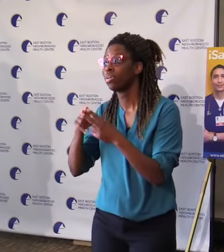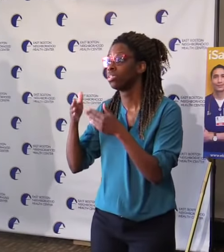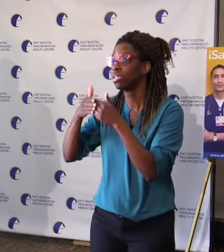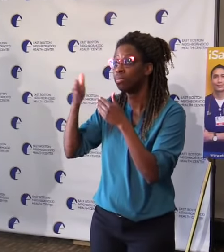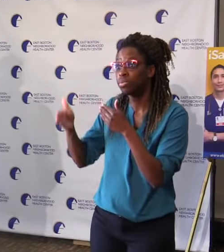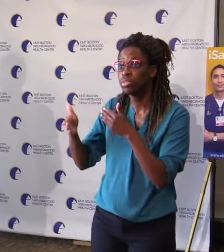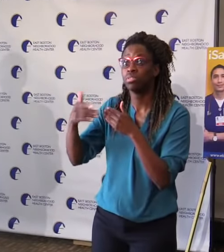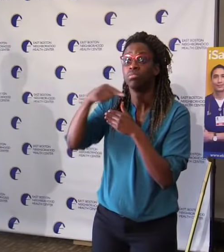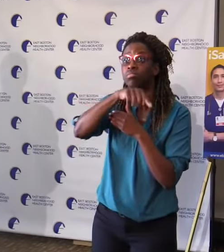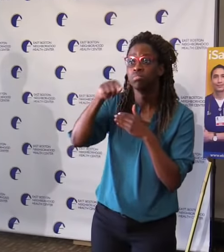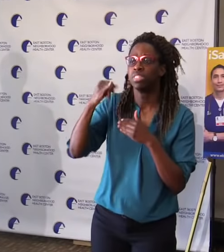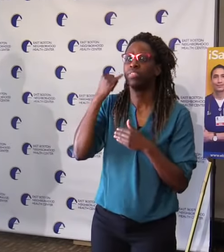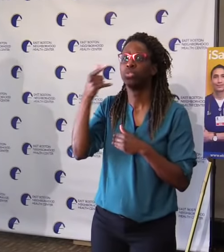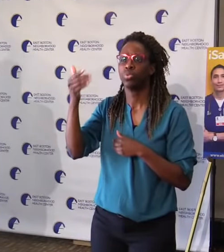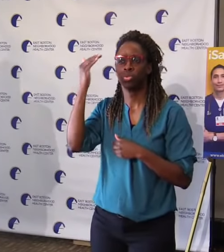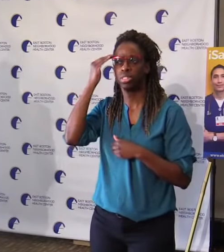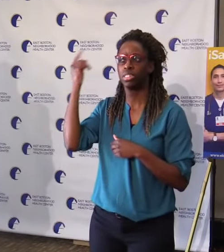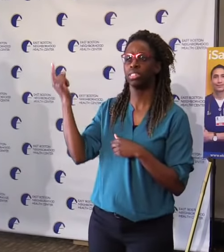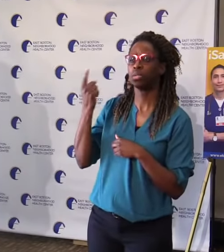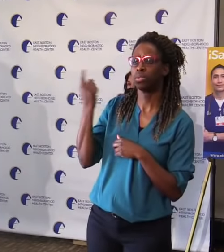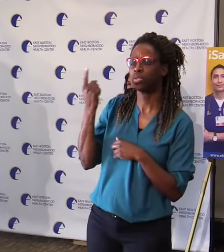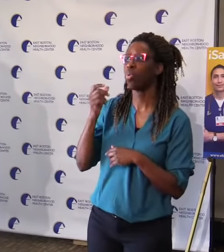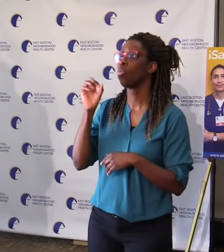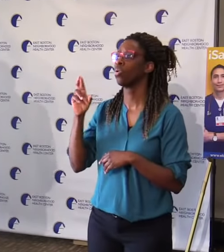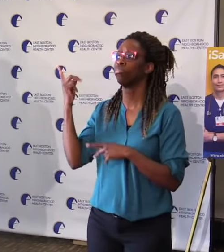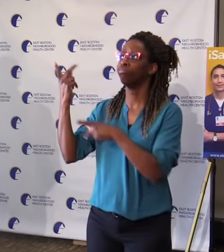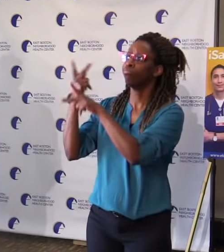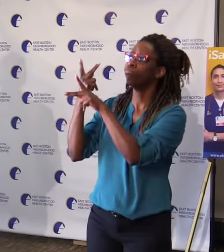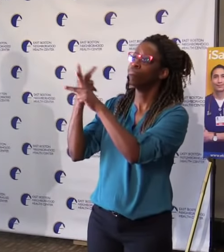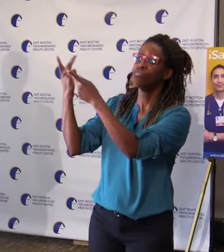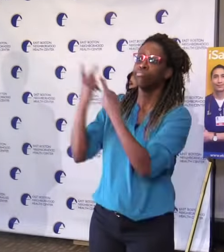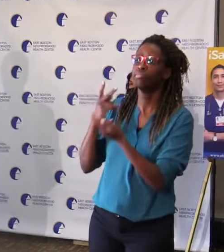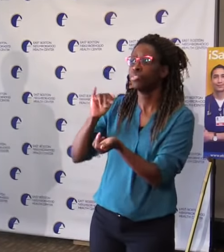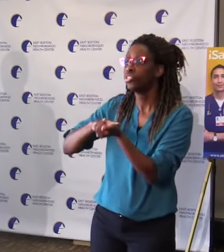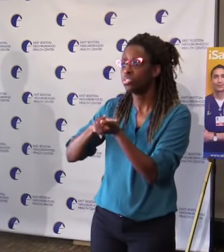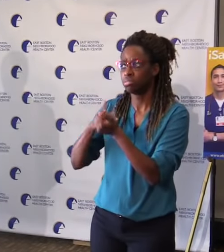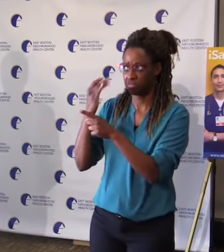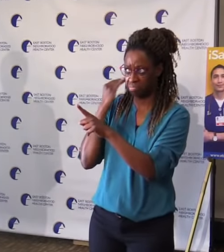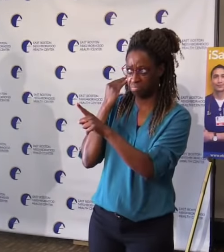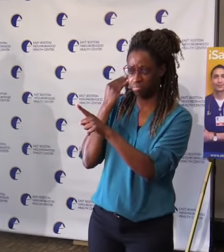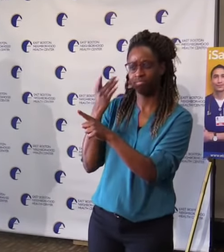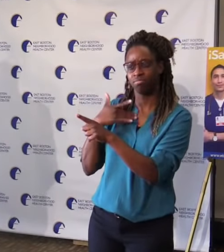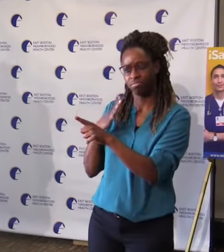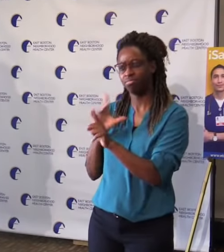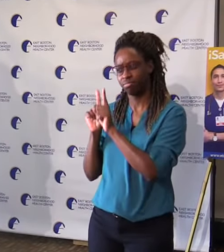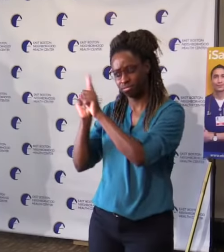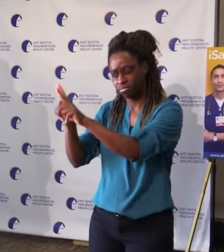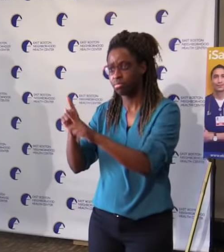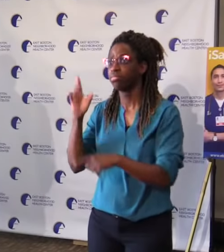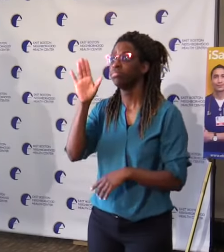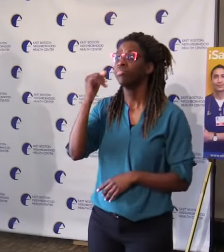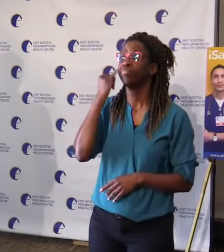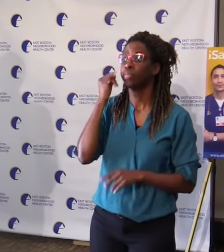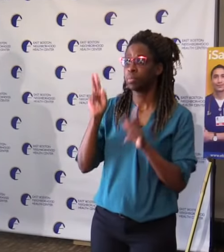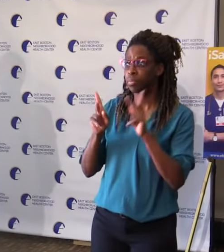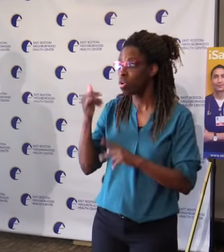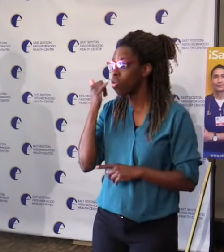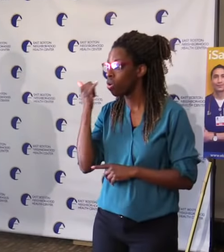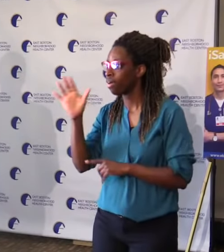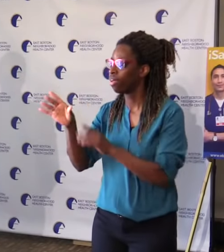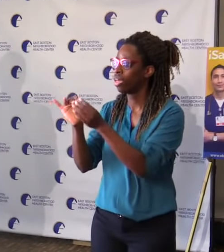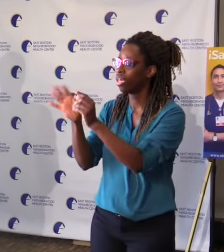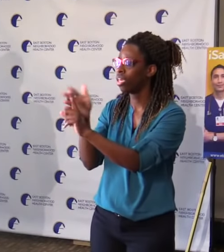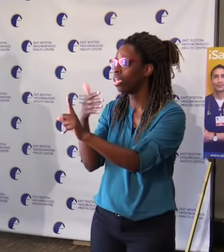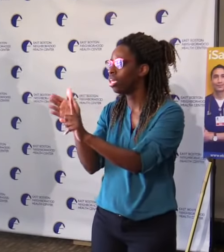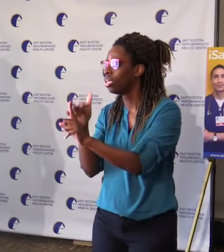Don't take calls or offers from people you don't know well or trust, and never share your personal information